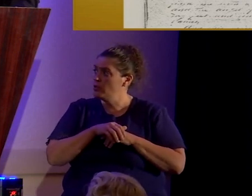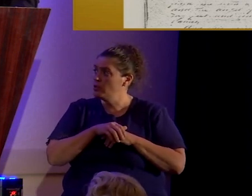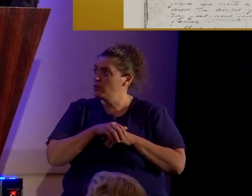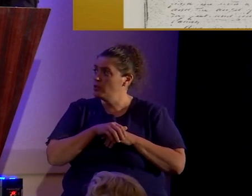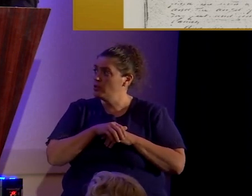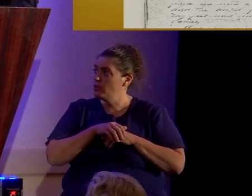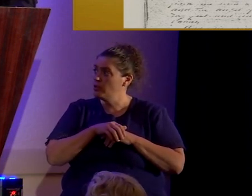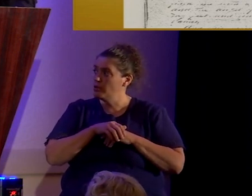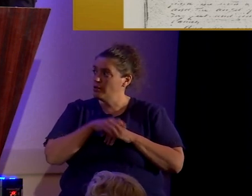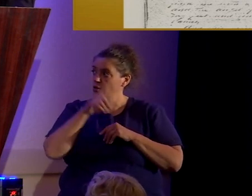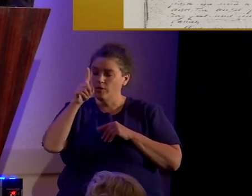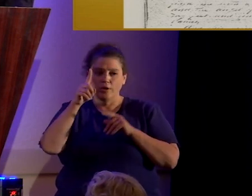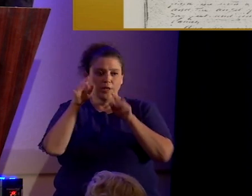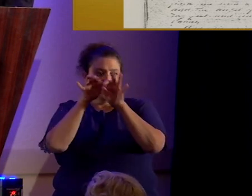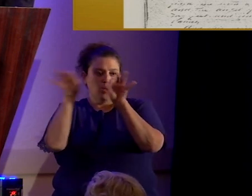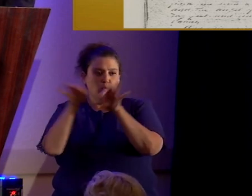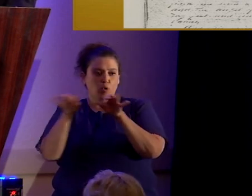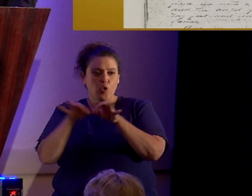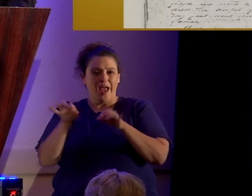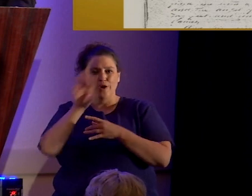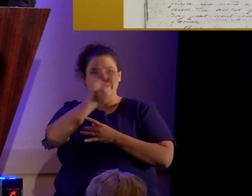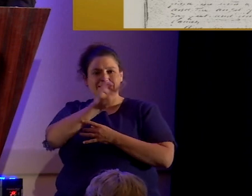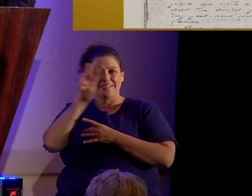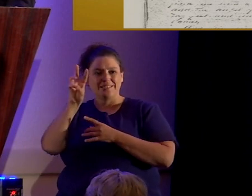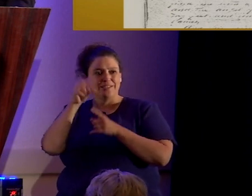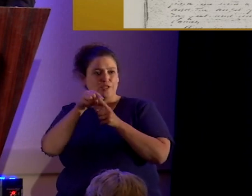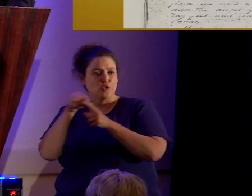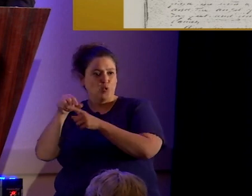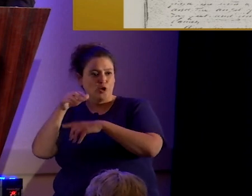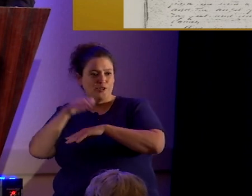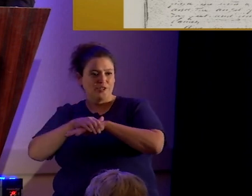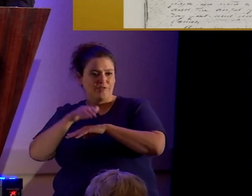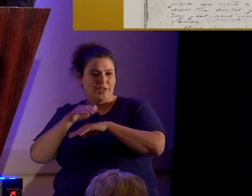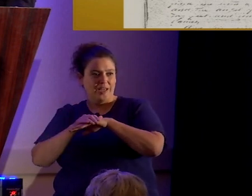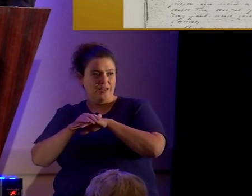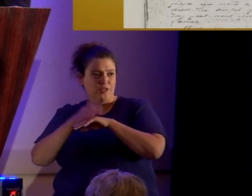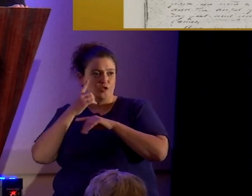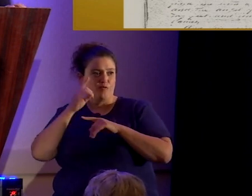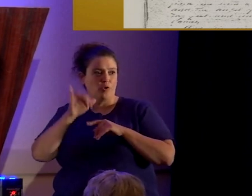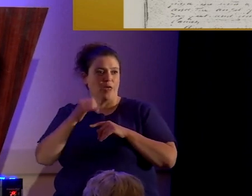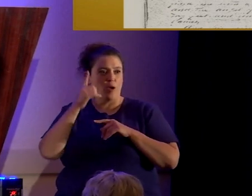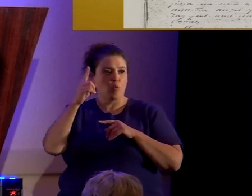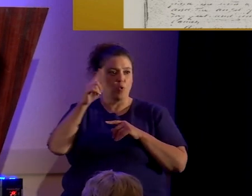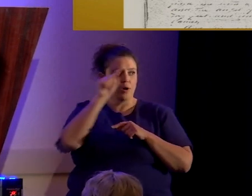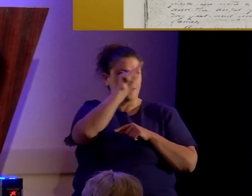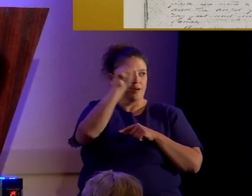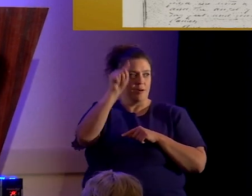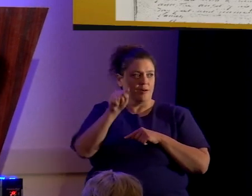words of English that allegedly translate that one character.